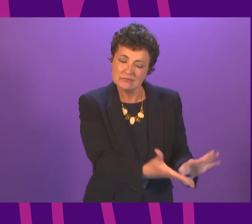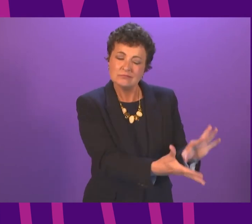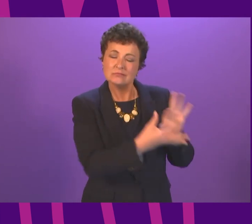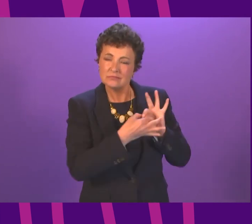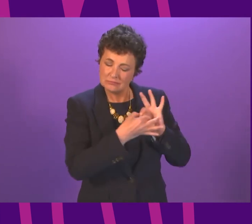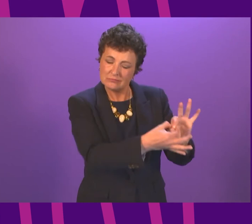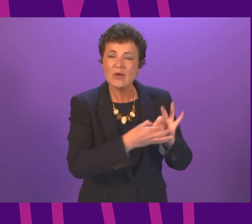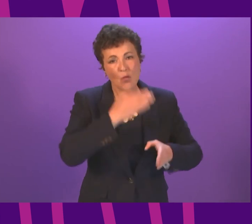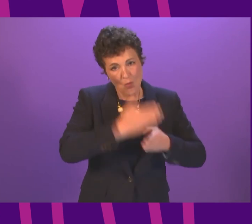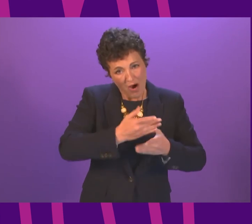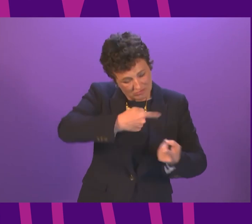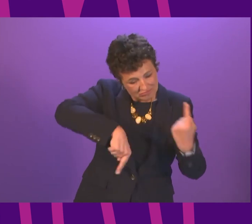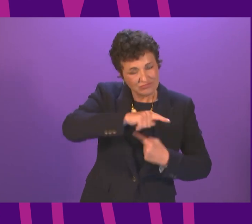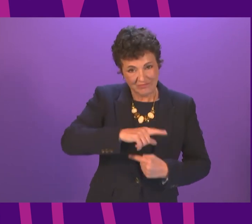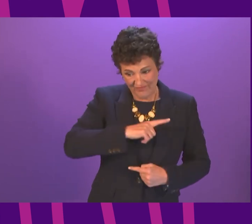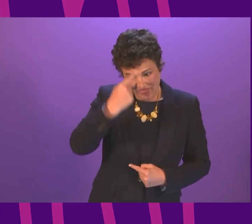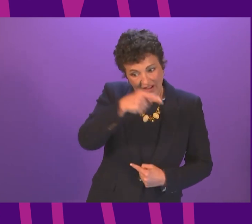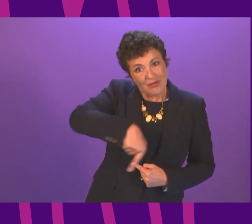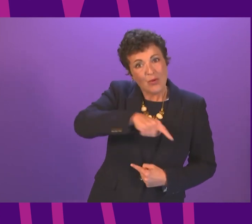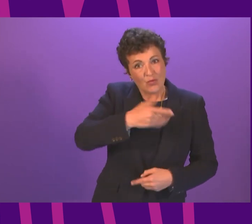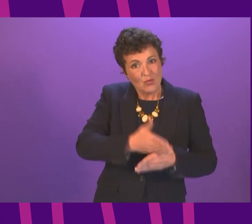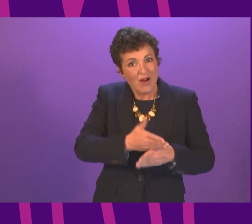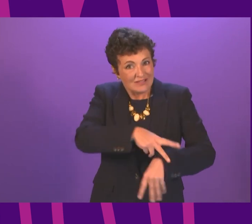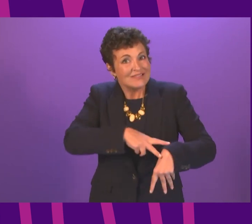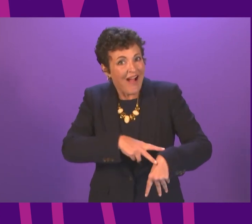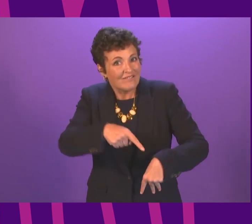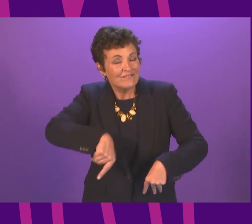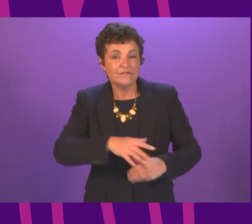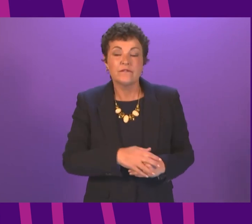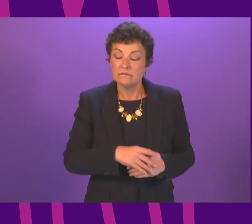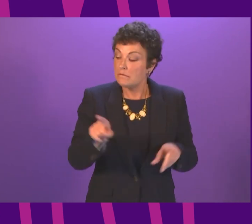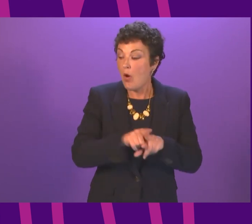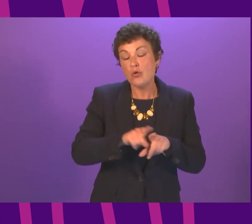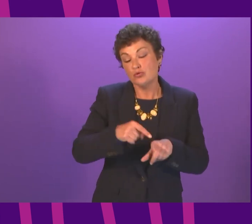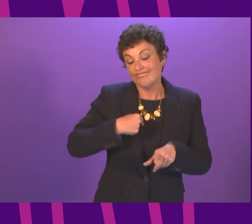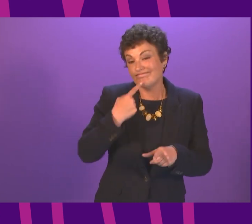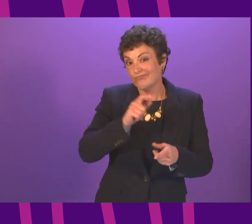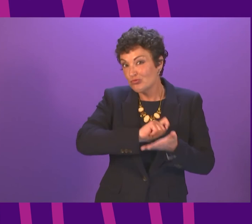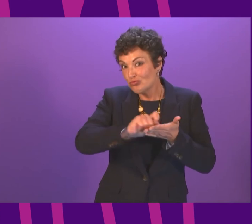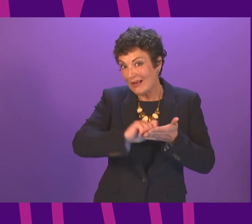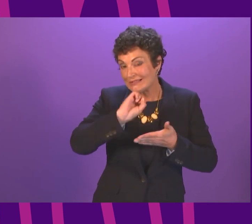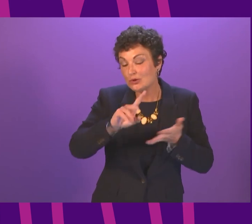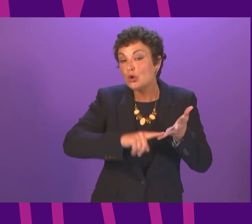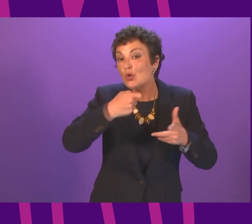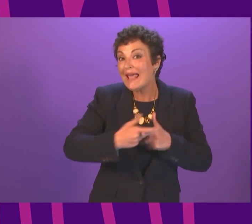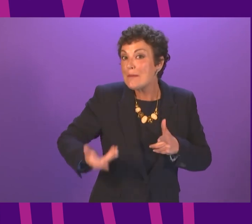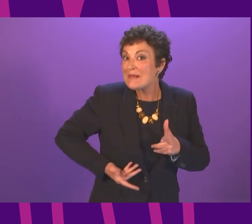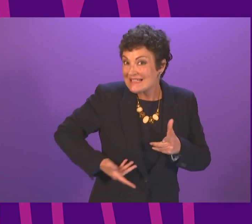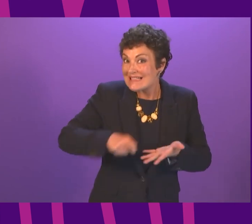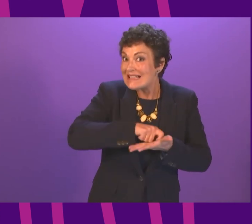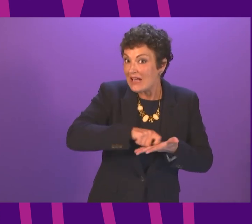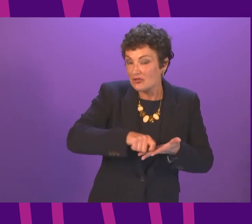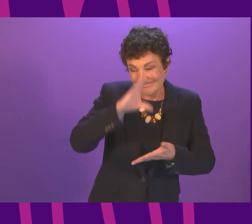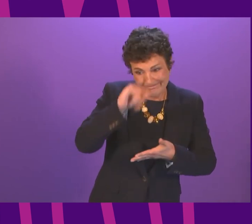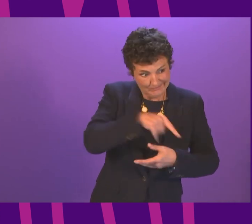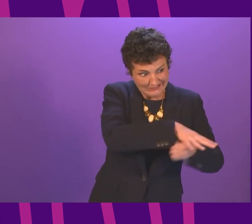interests of their workforce. The Cabinet Secretary for the Economy is also writing to the UK Business Secretary, making him aware of the situation and of